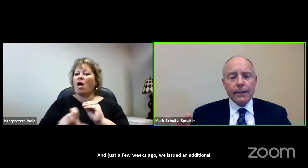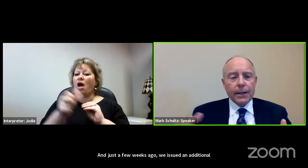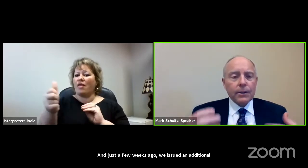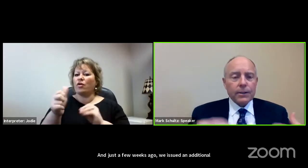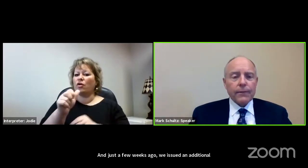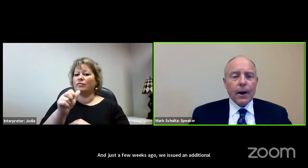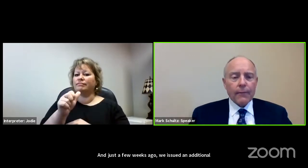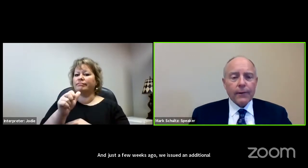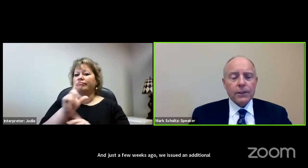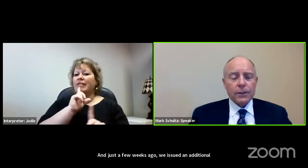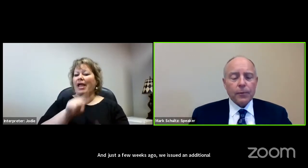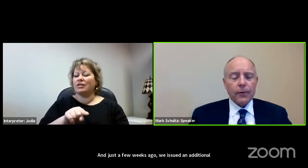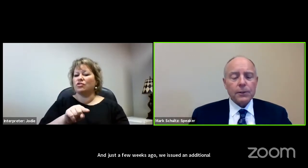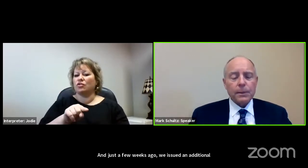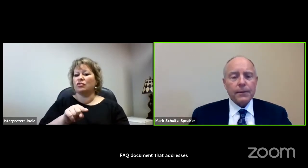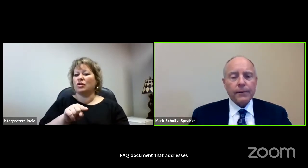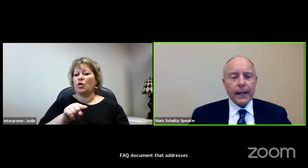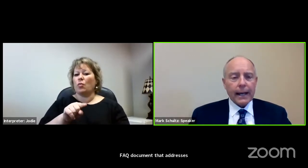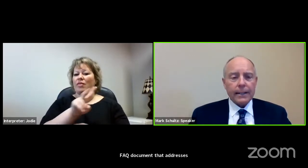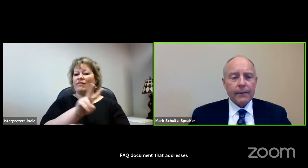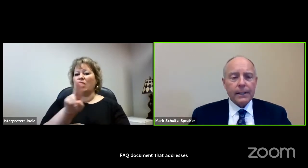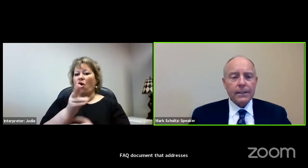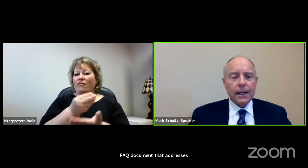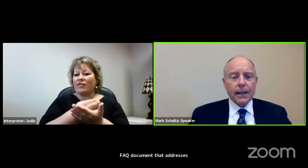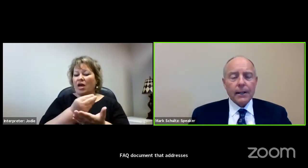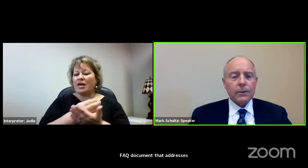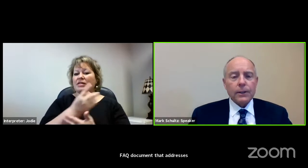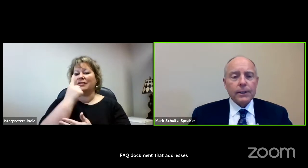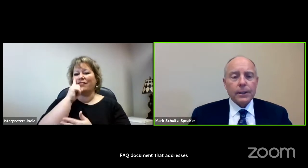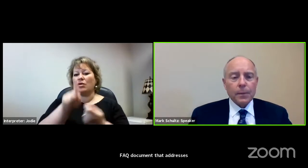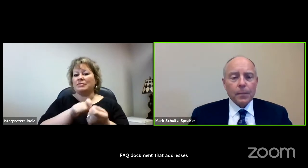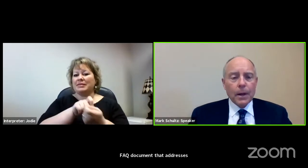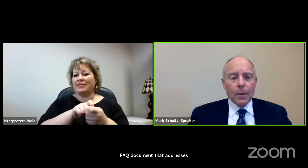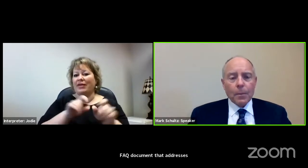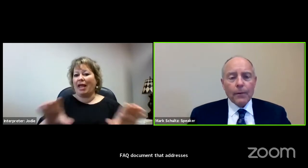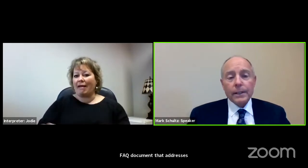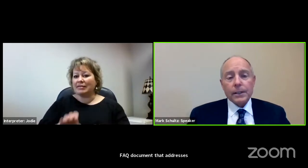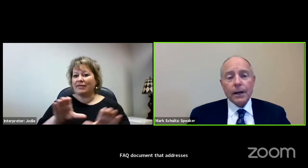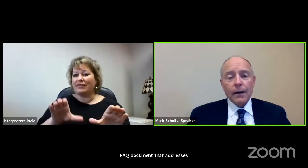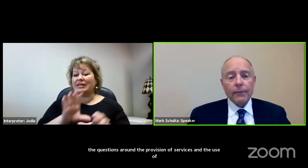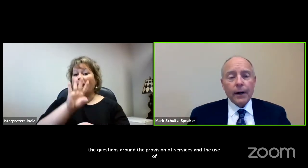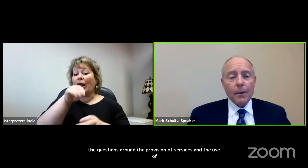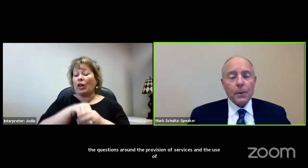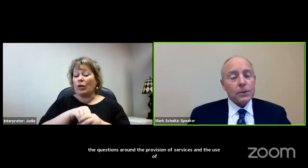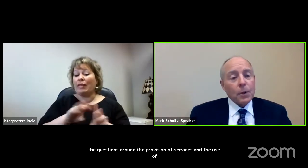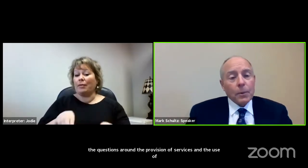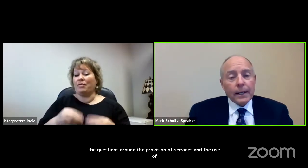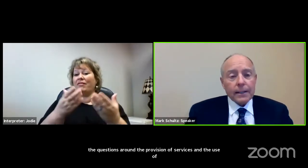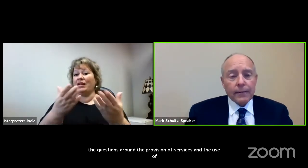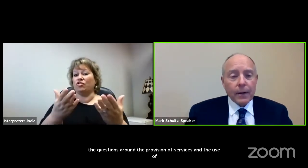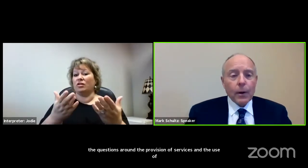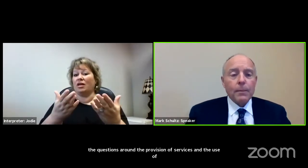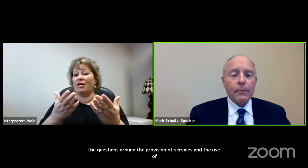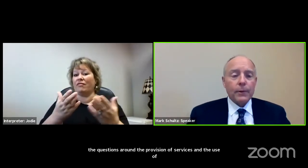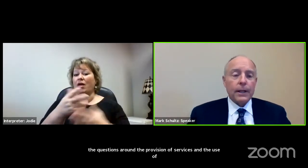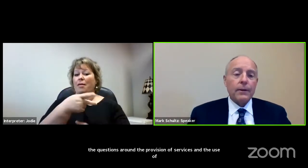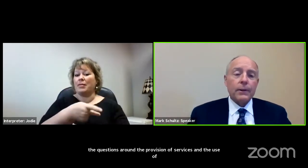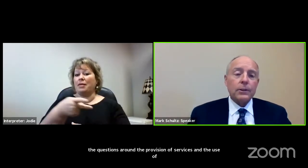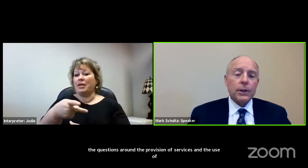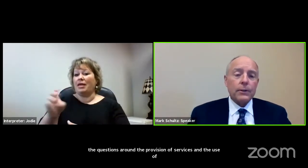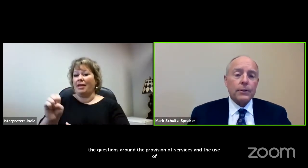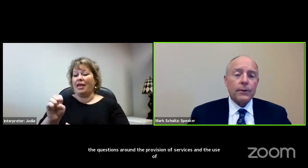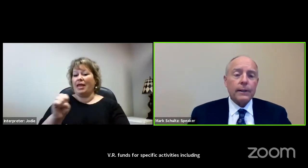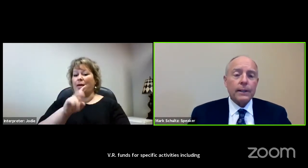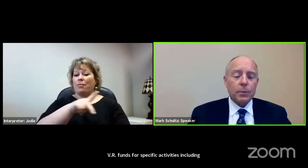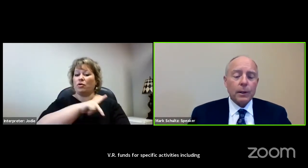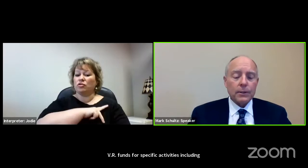and the use of VR funds for specific activities, including the provision of personal protective equipment for the